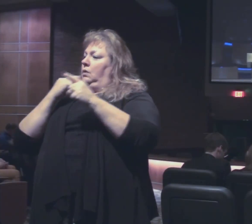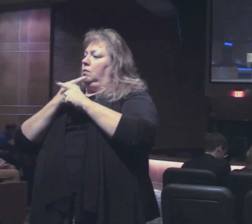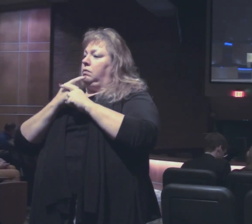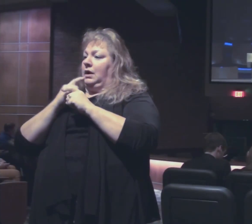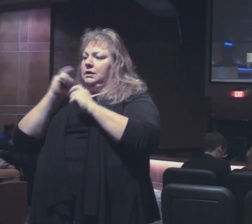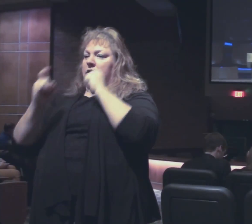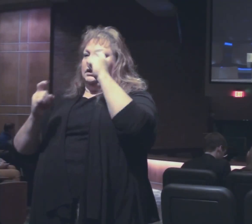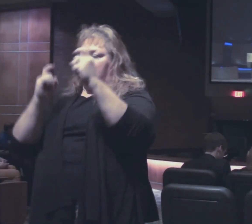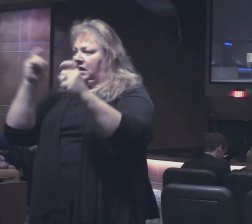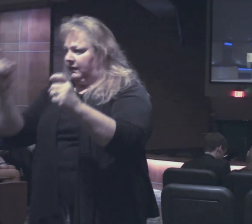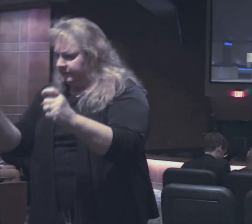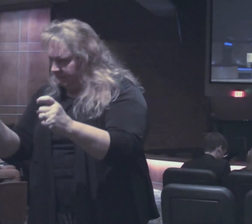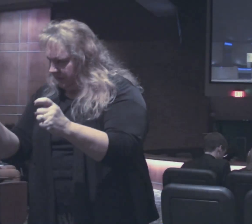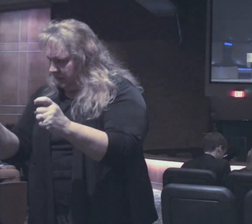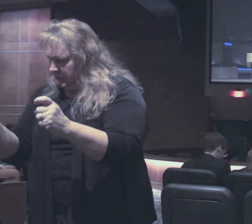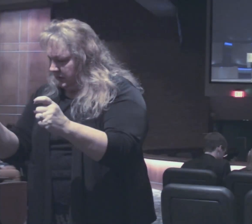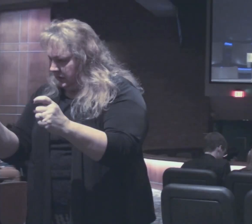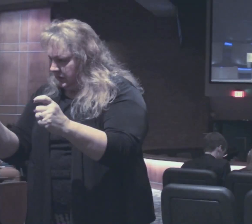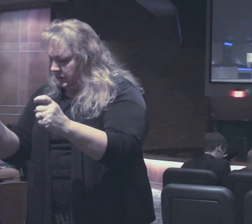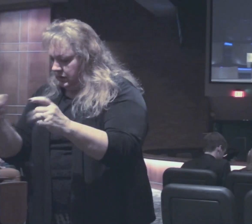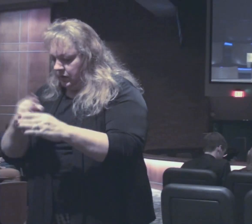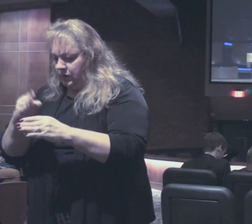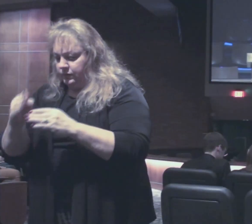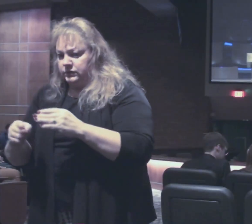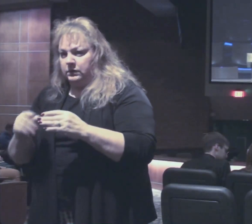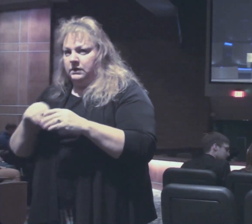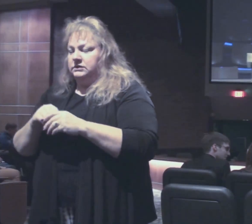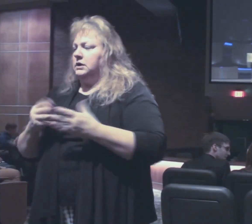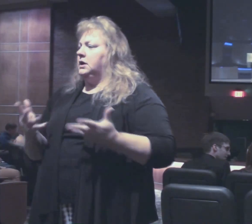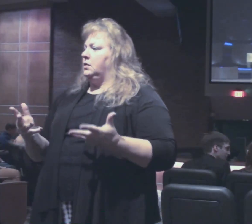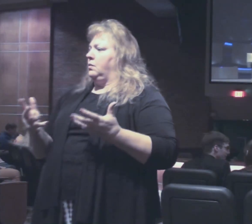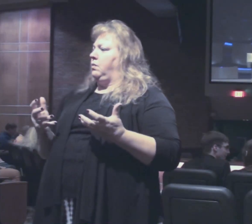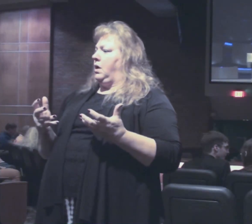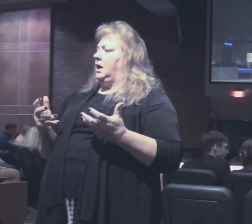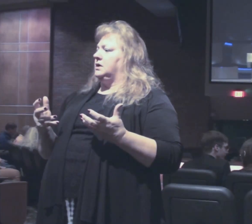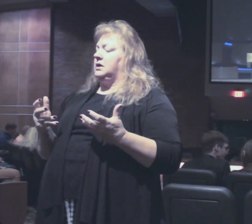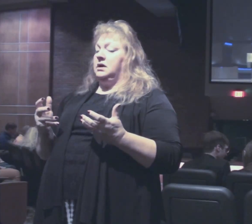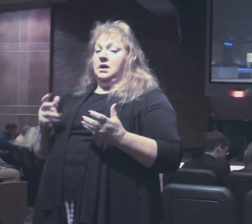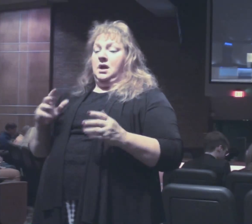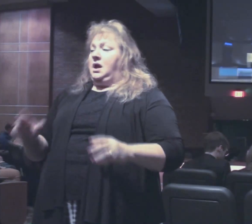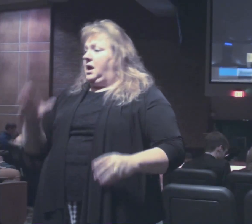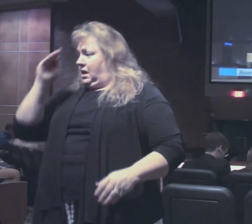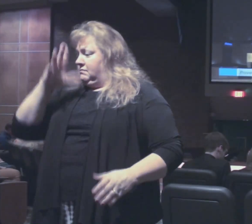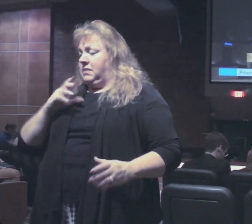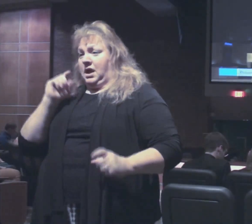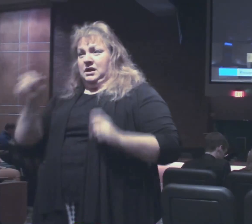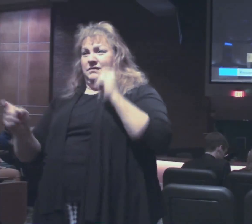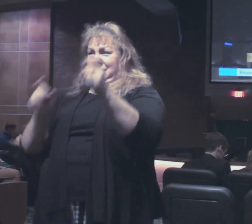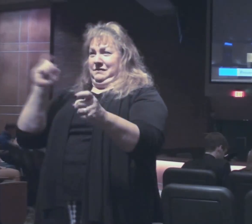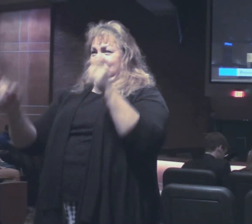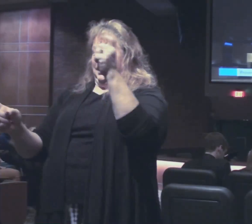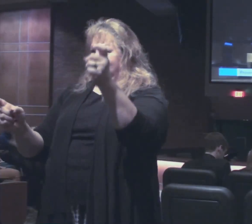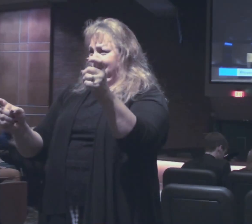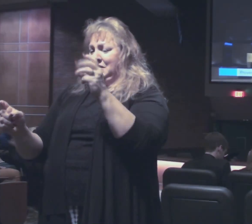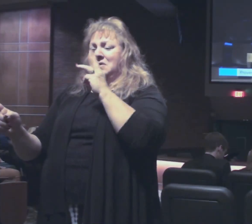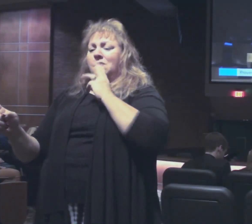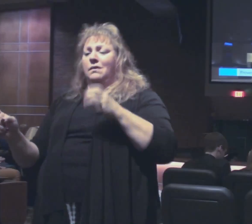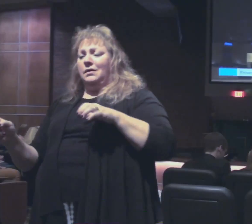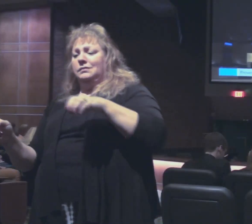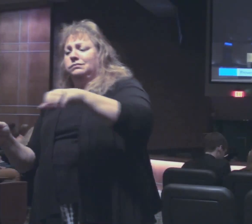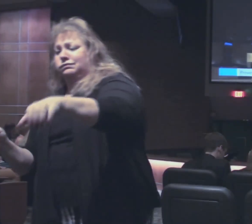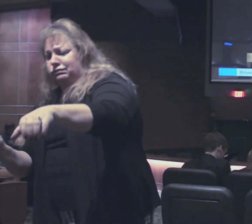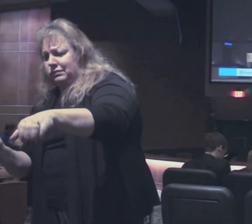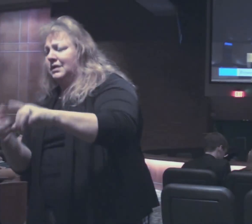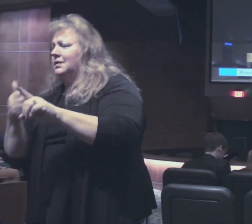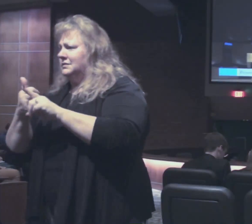due, and he results only in wants. The generous man will be prosperous. He who waters will himself be